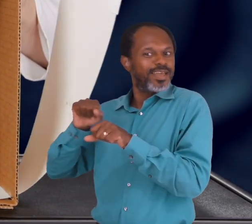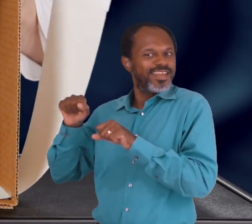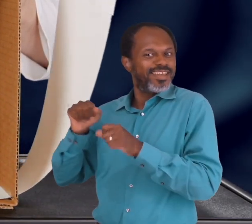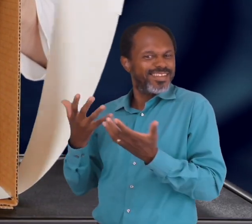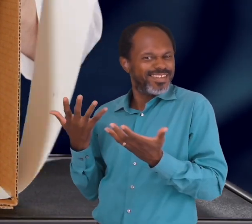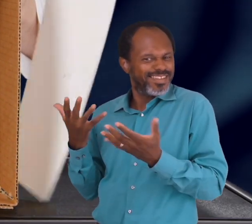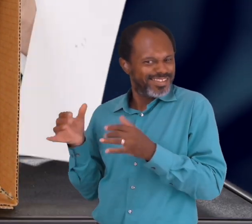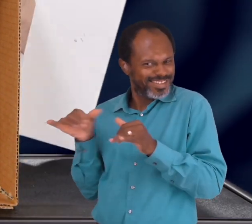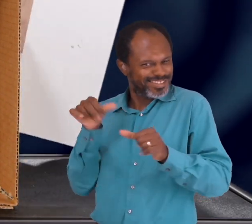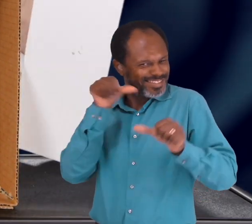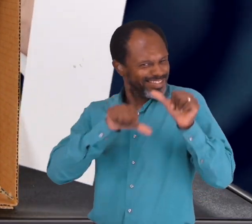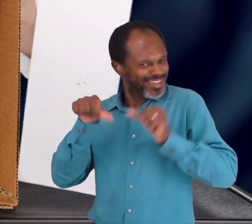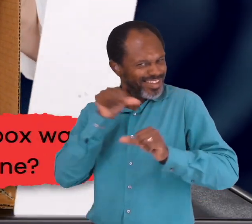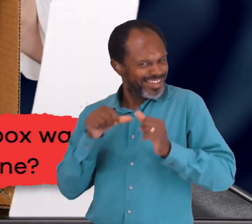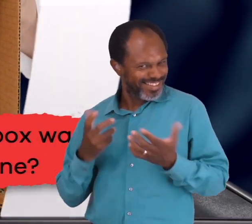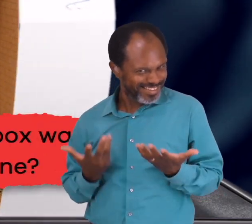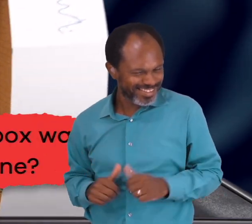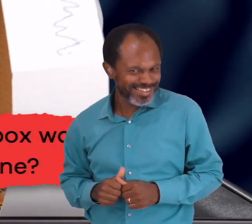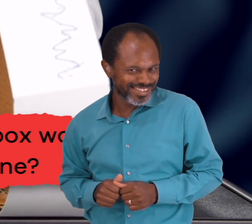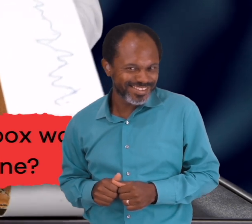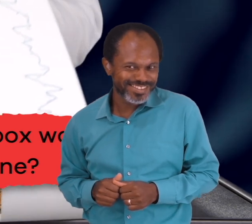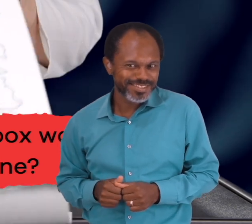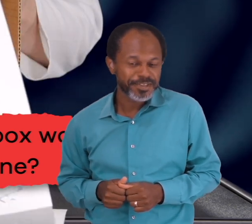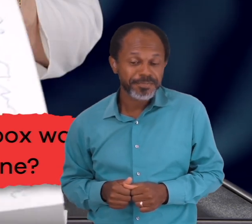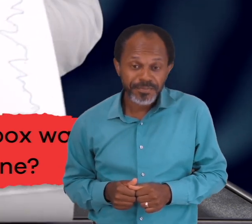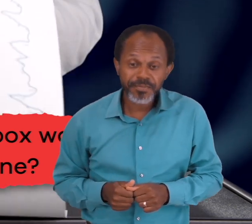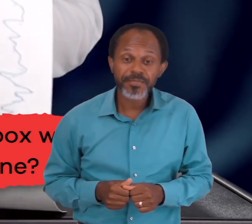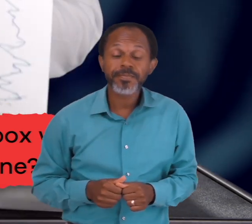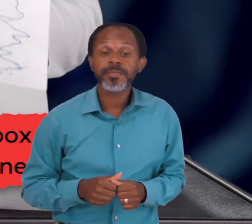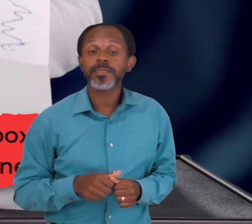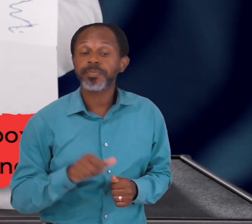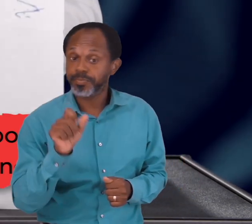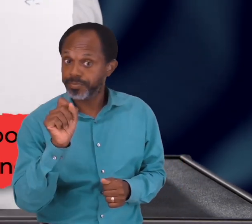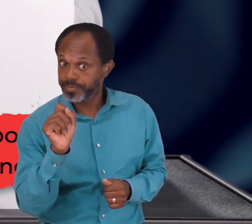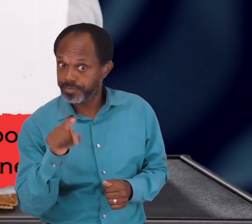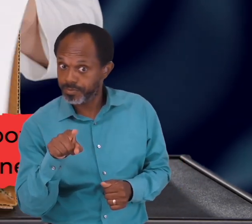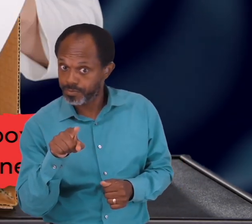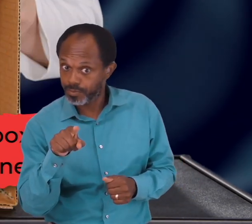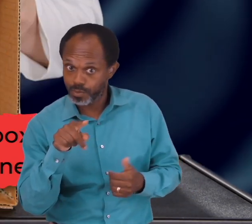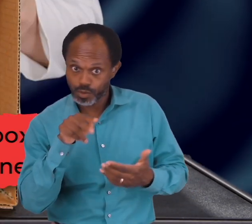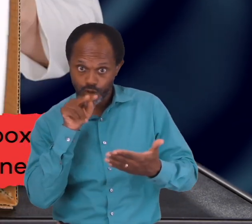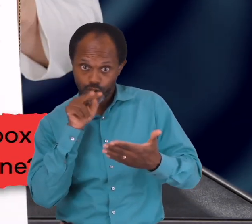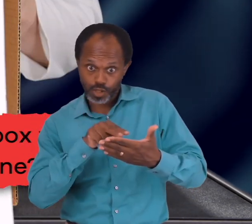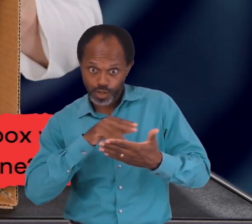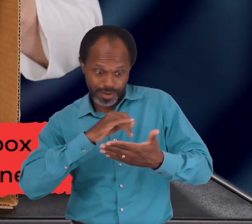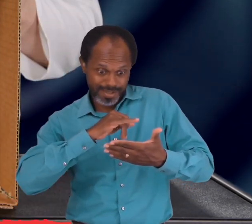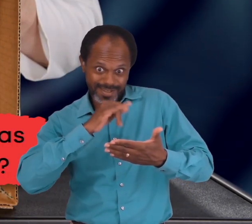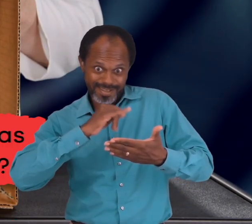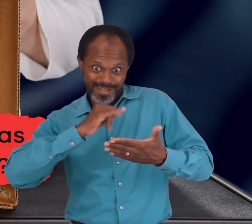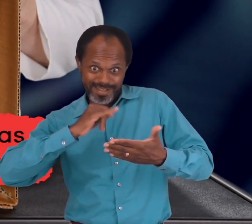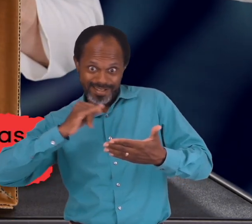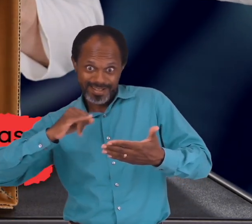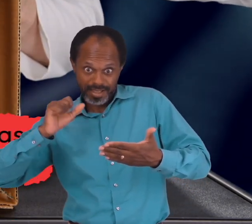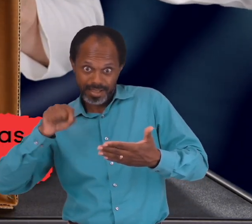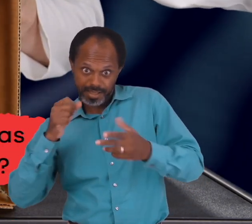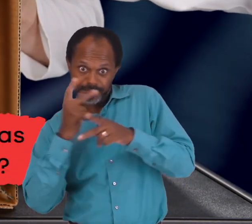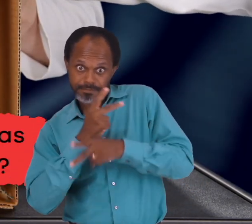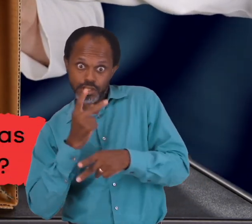scientists. Can you tell how hard the box was shaking based on the line? Can you tell when it was barely